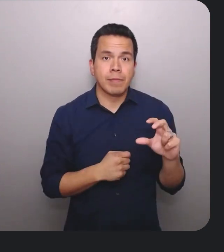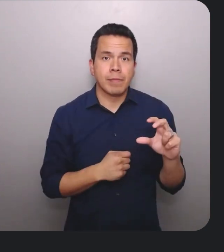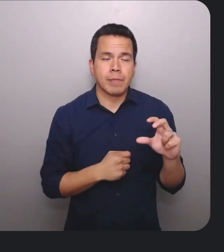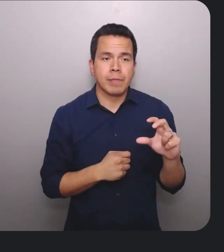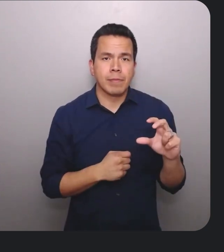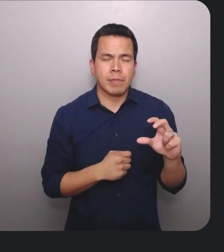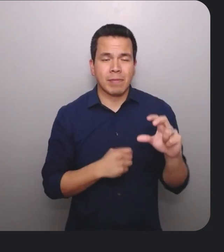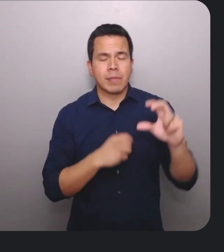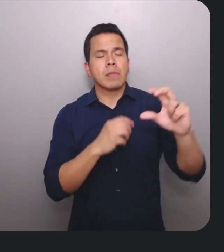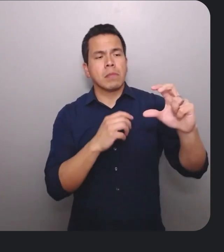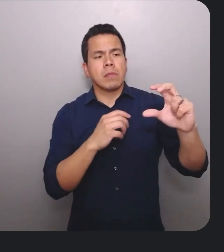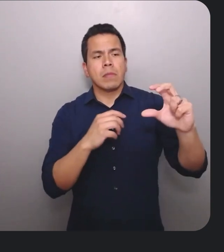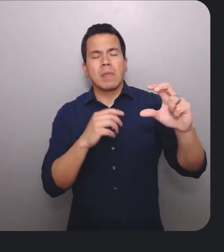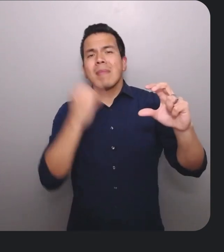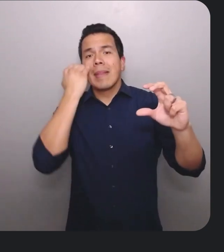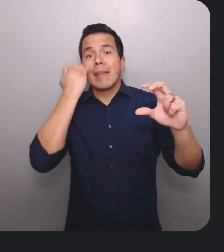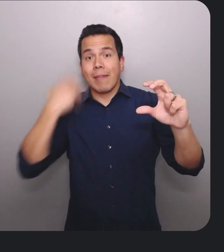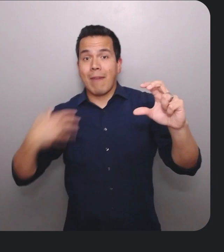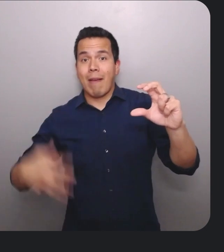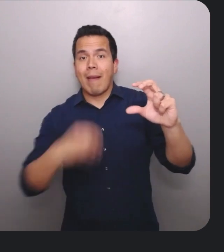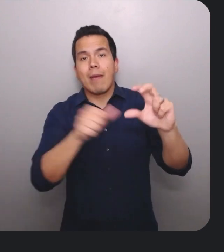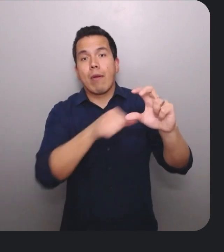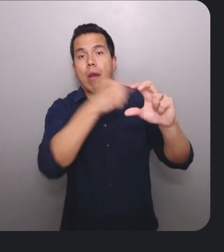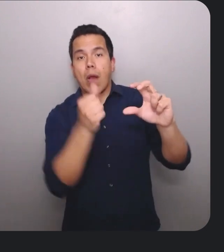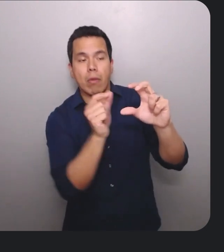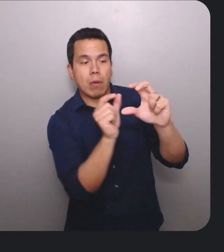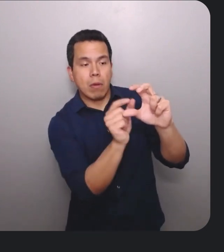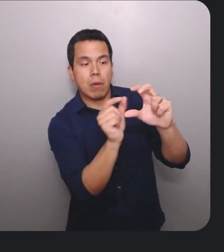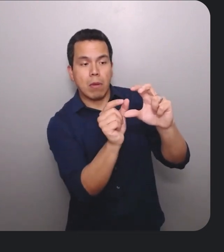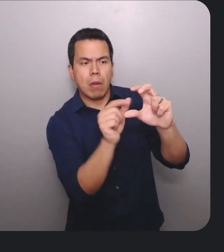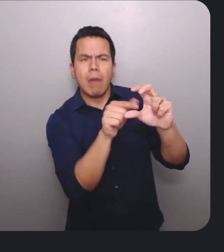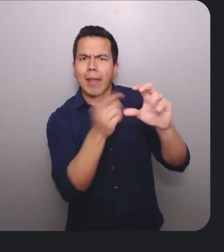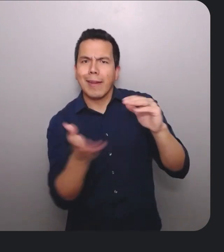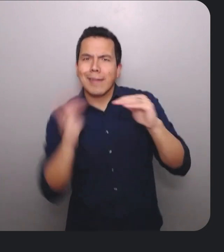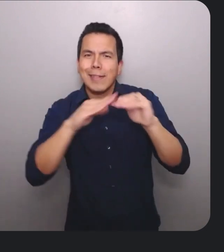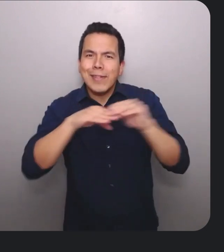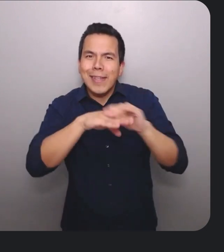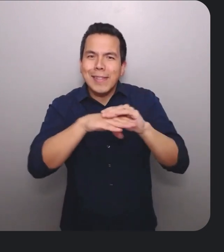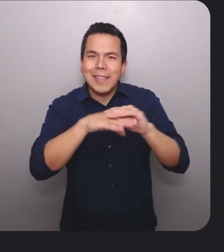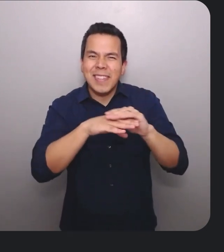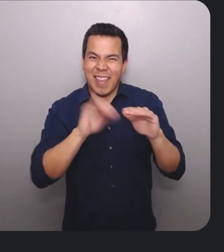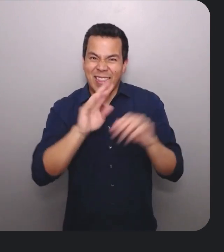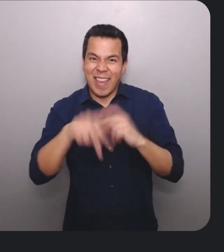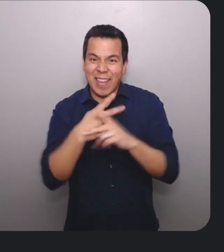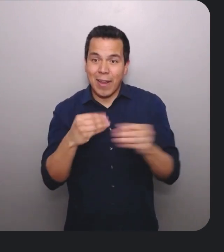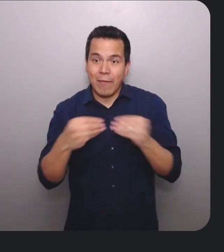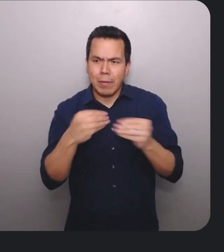Adding multiple entry points to changing the temperature can increase accessibility, and can be the piece of flexibility our users need.